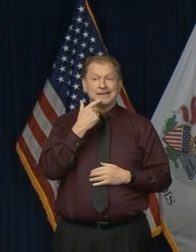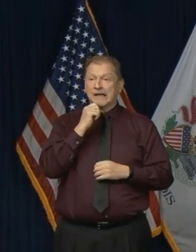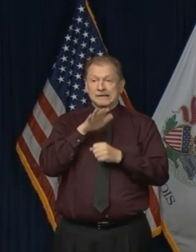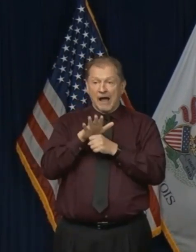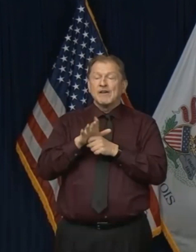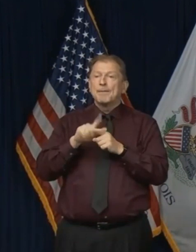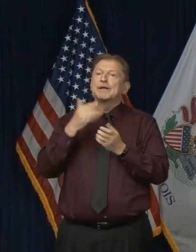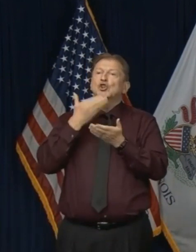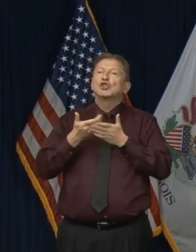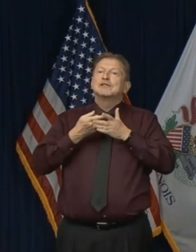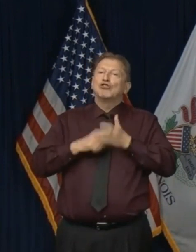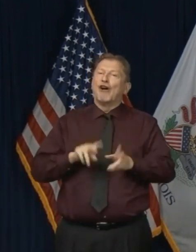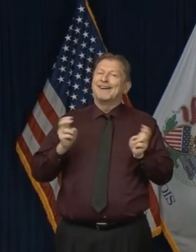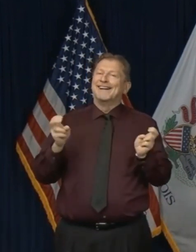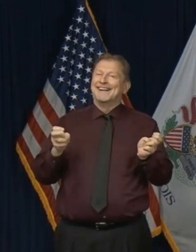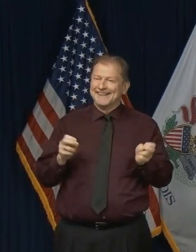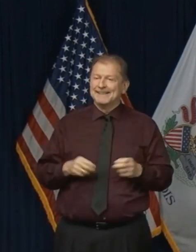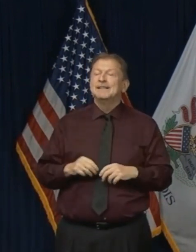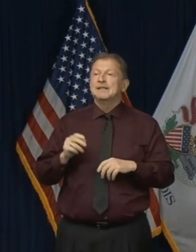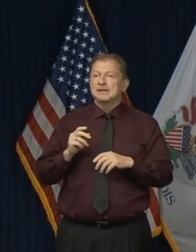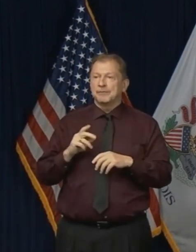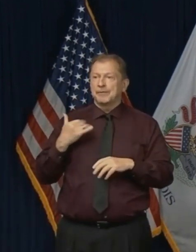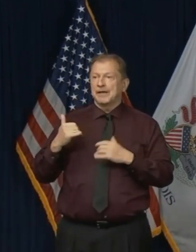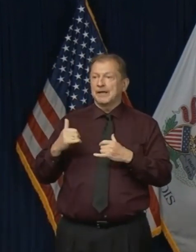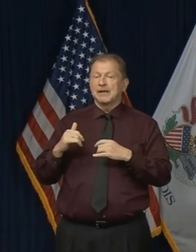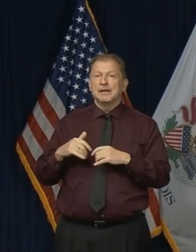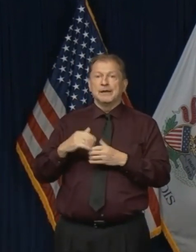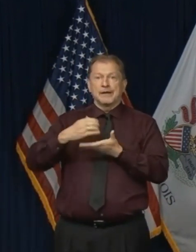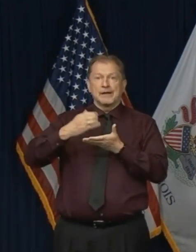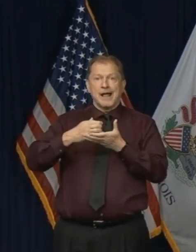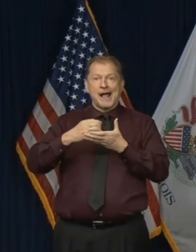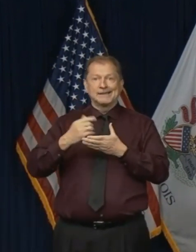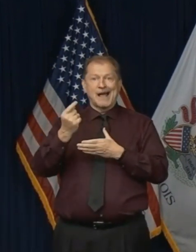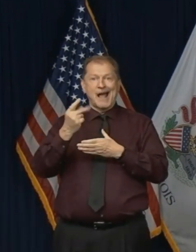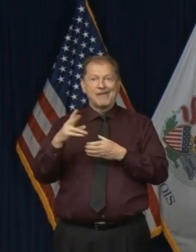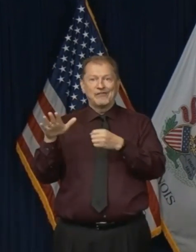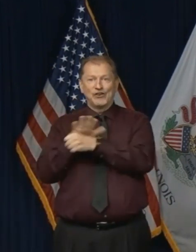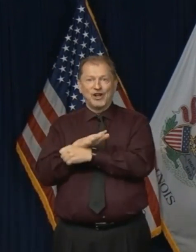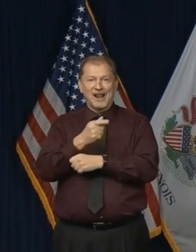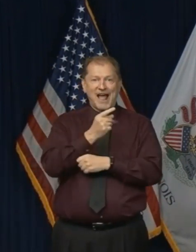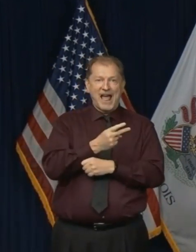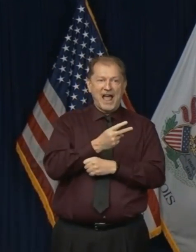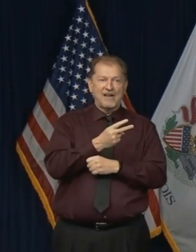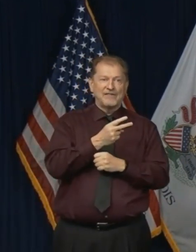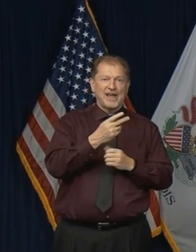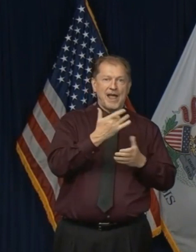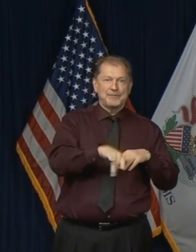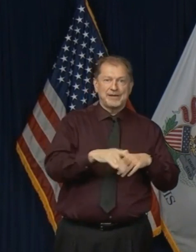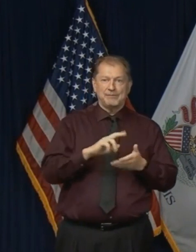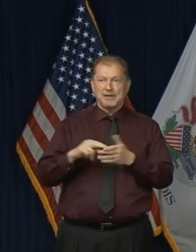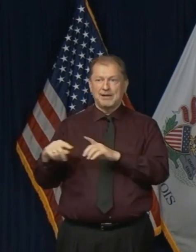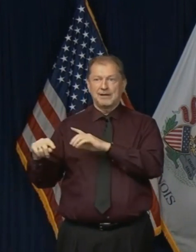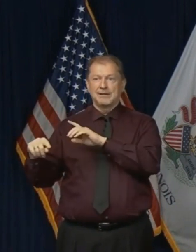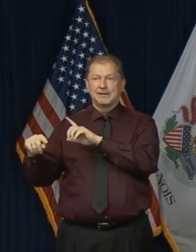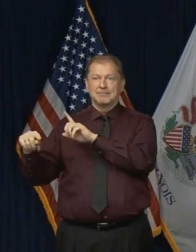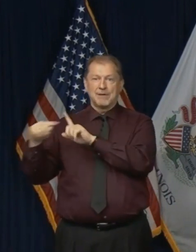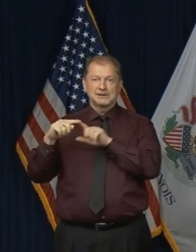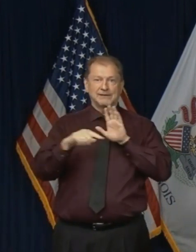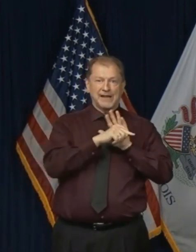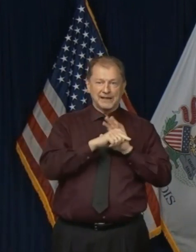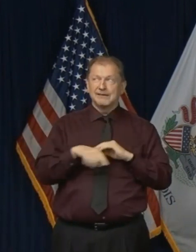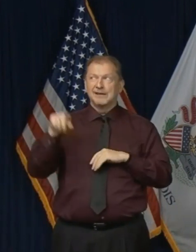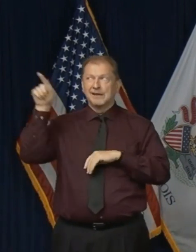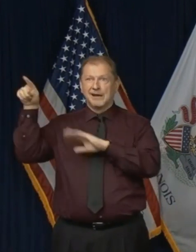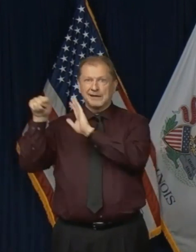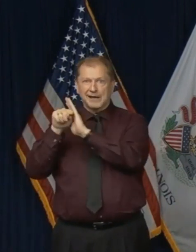It's just a different way of approaching half full or half empty, uh, the glass. And, uh, uh, the truth is it's, you know, we are